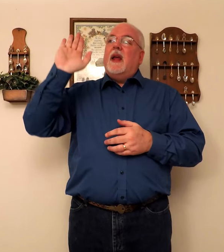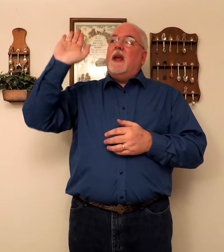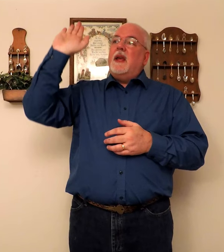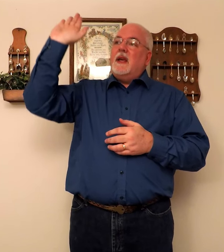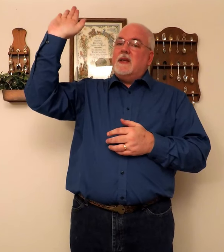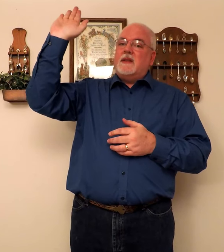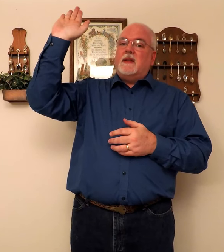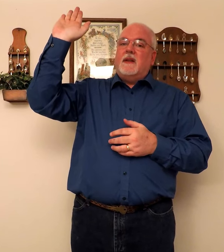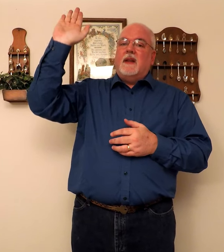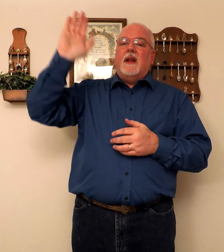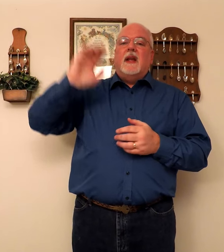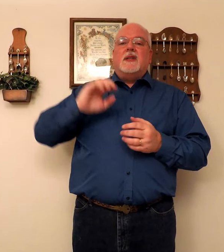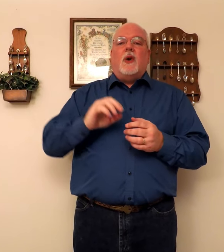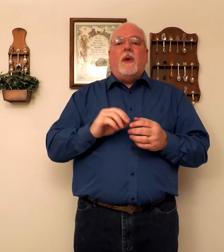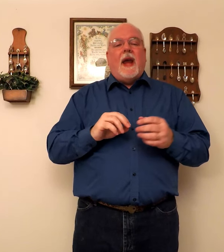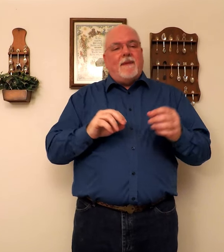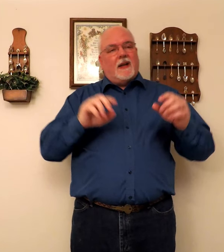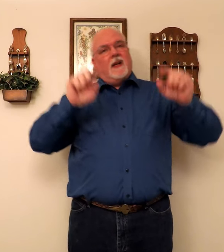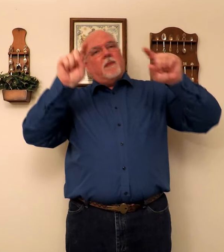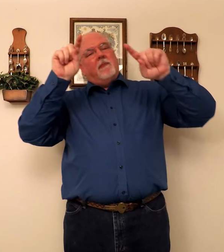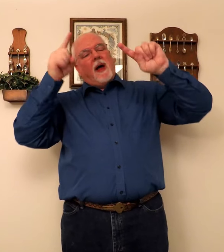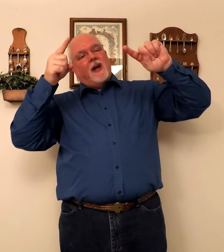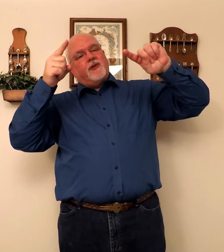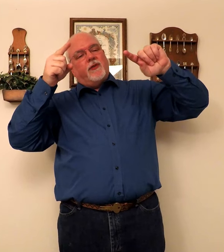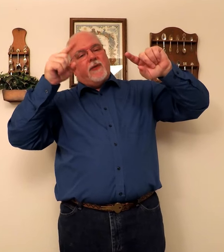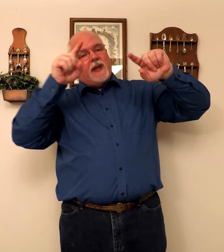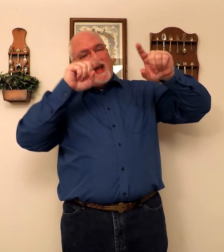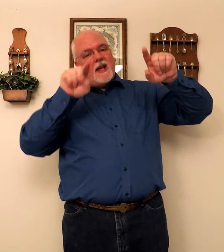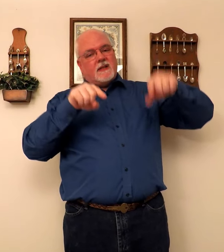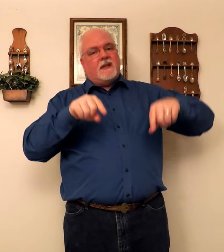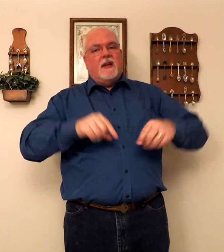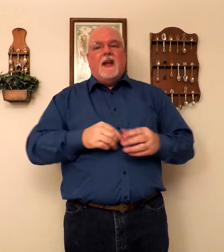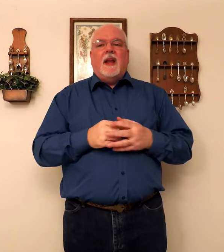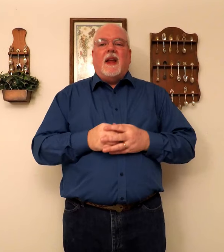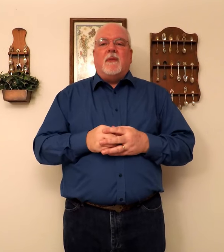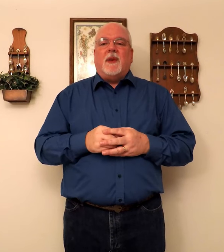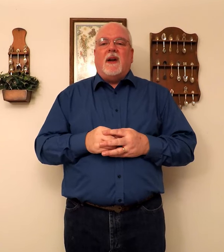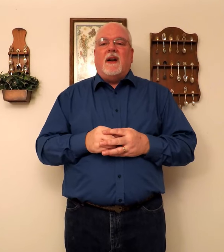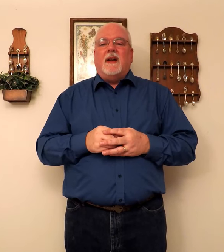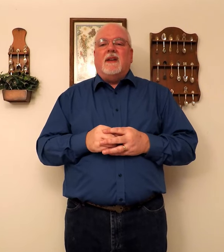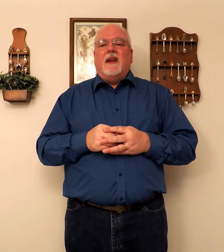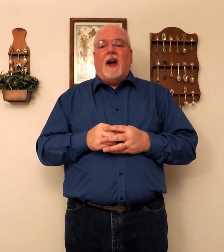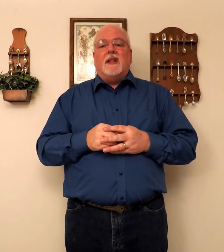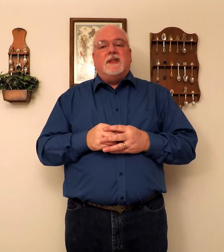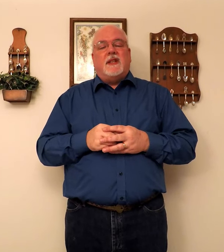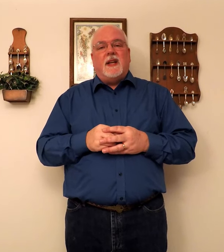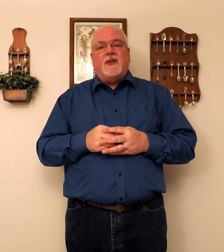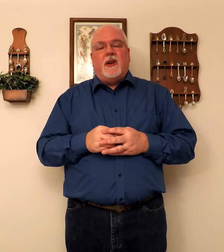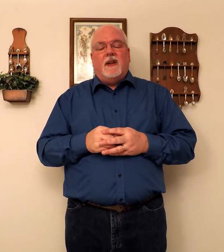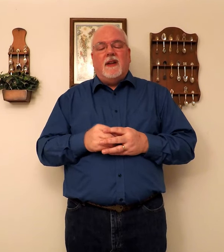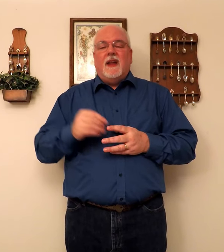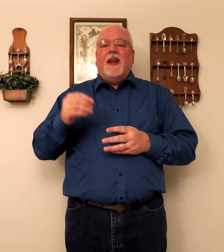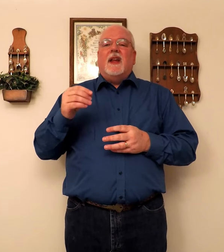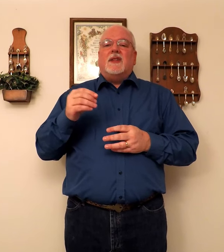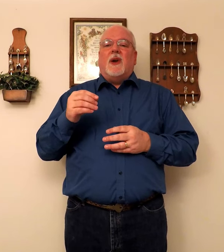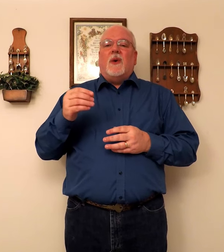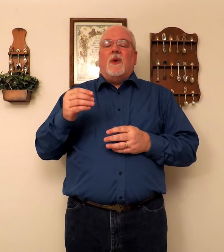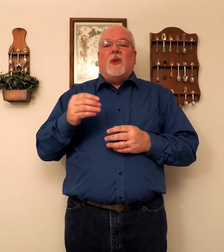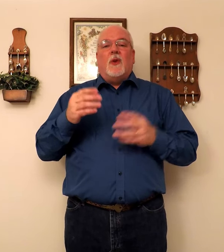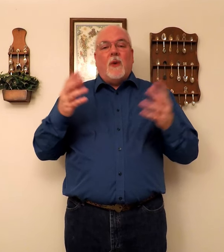His. So we have that little apostrophe S up there in God's teaching. So the